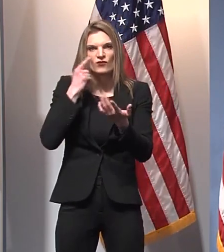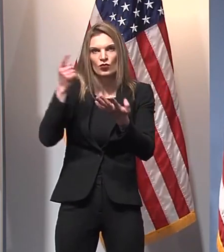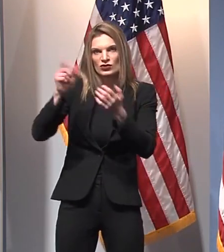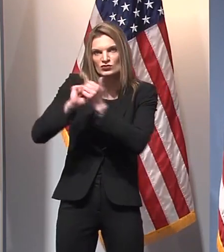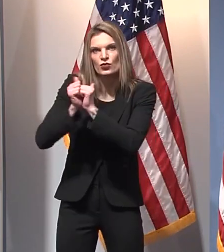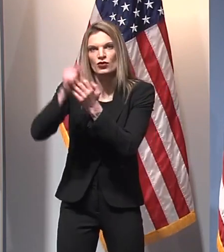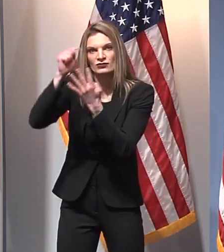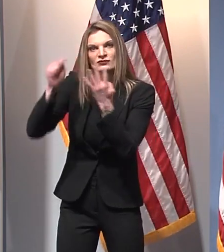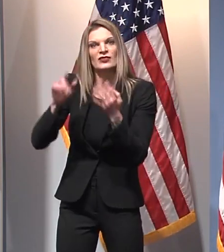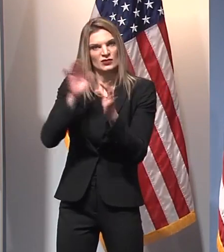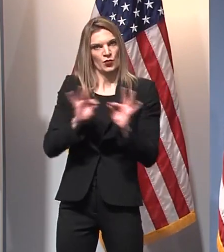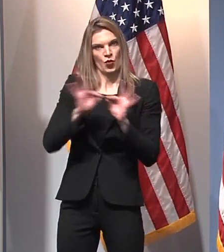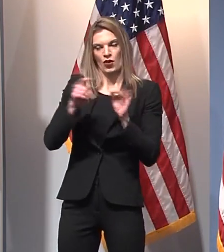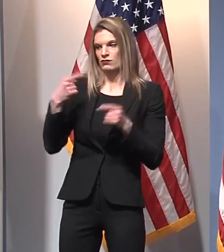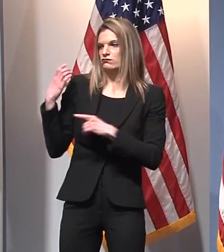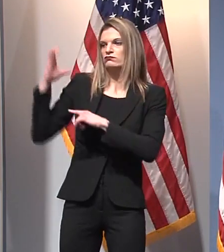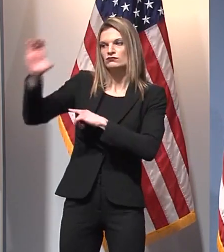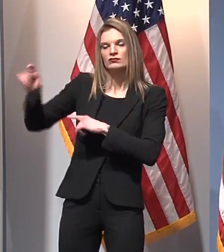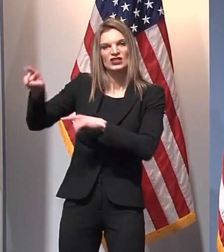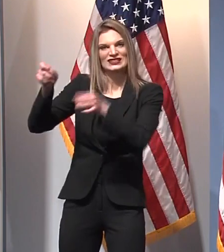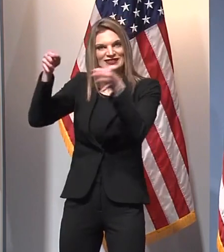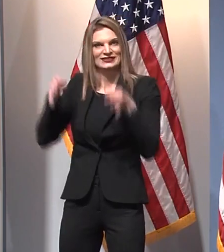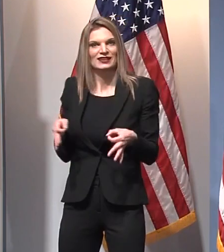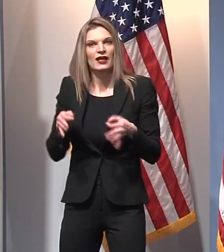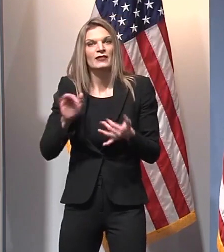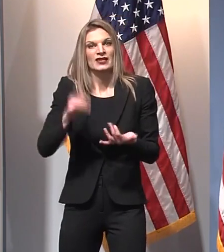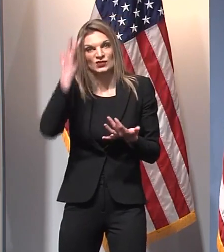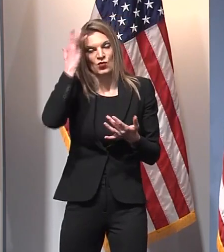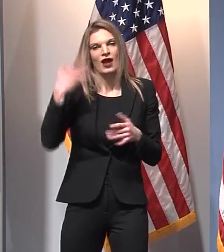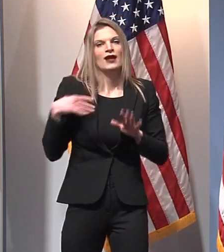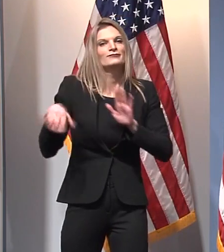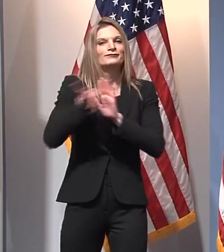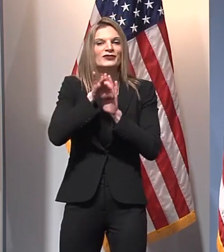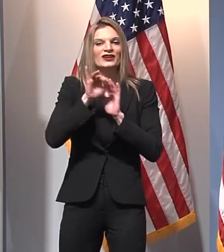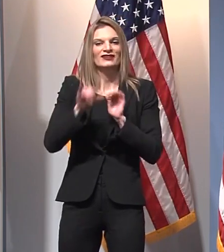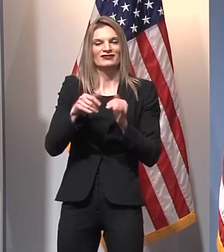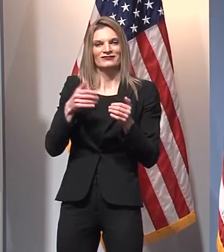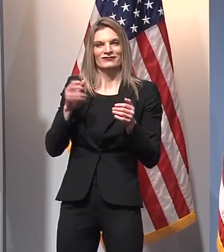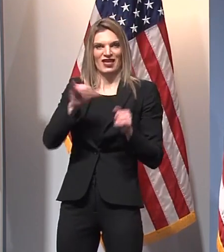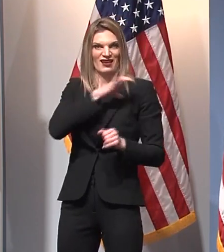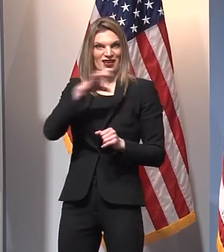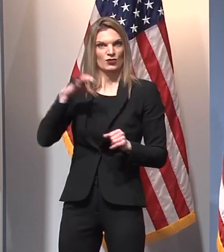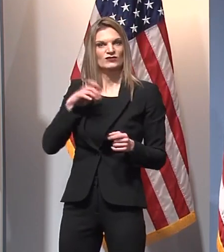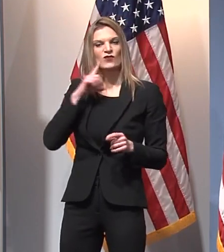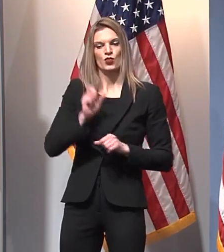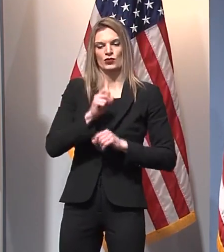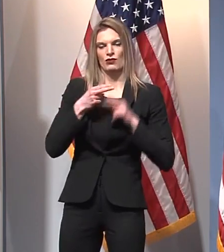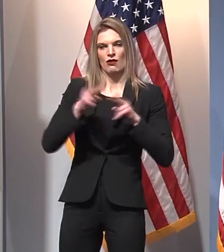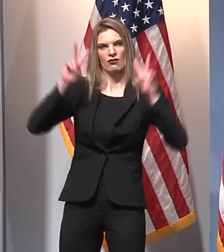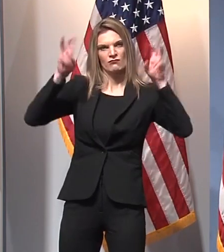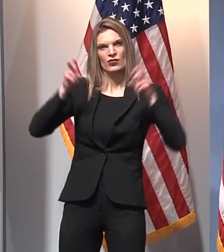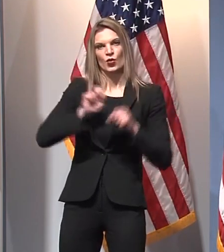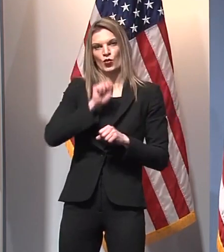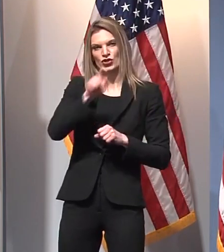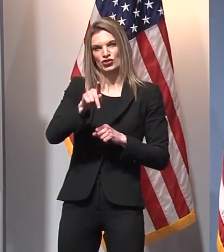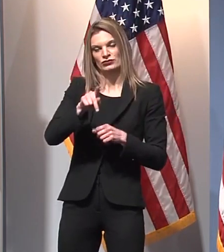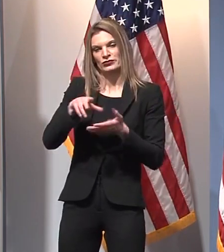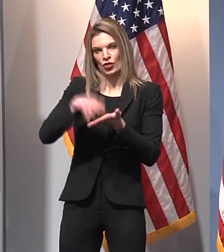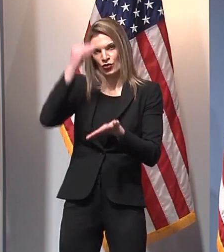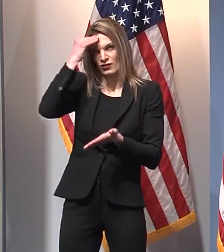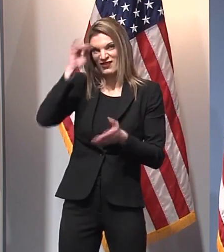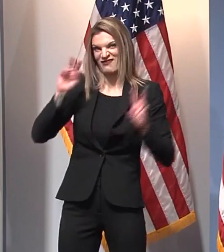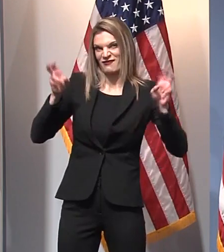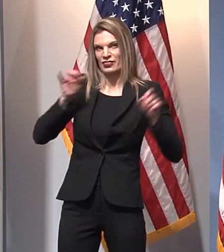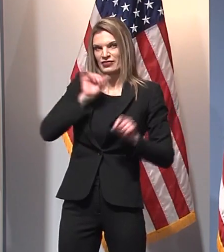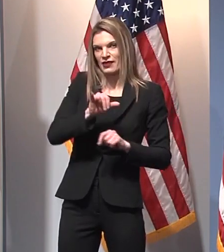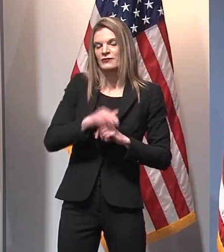that's why we've re-empaneled the Return to Learn Advisory Council so that we can focus on academic recovery. We know the